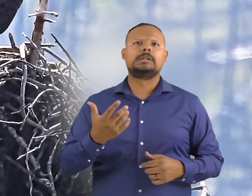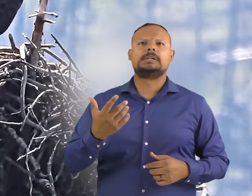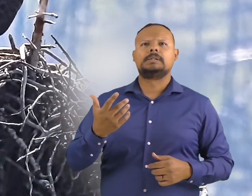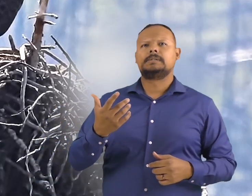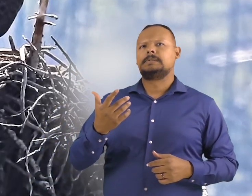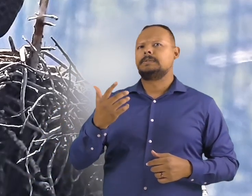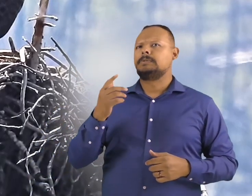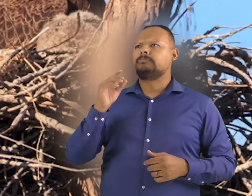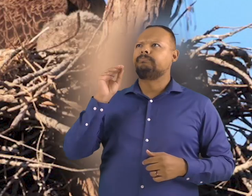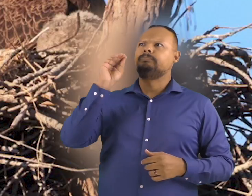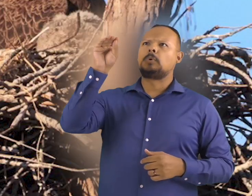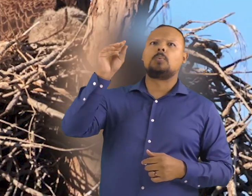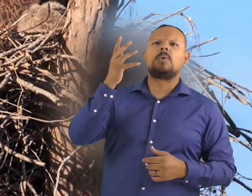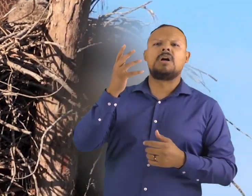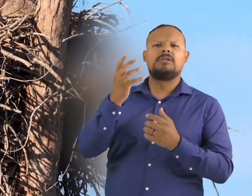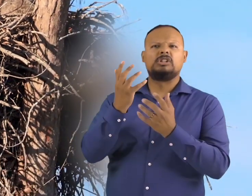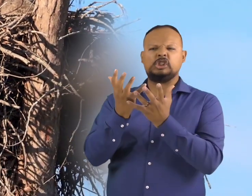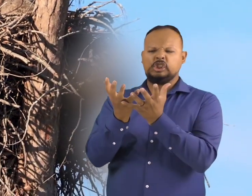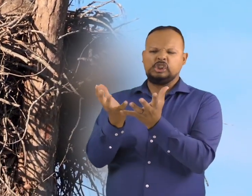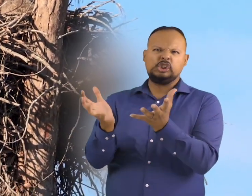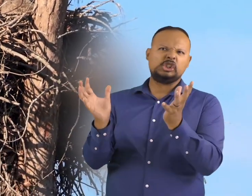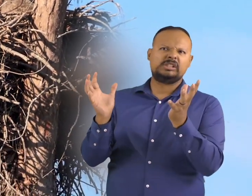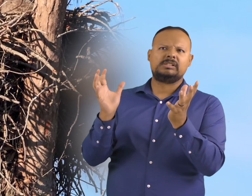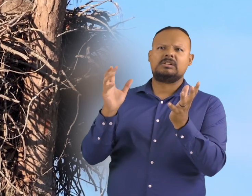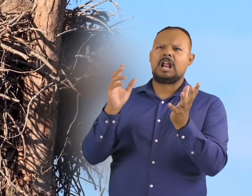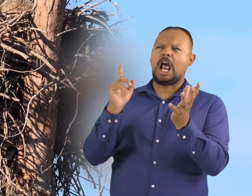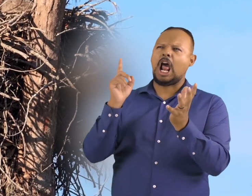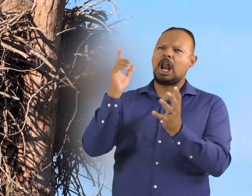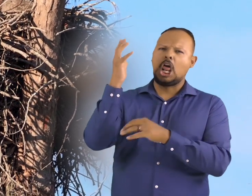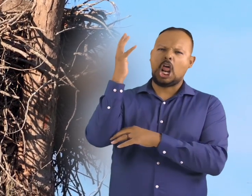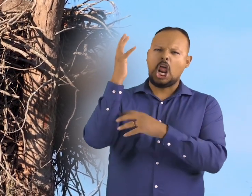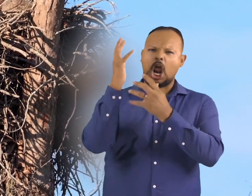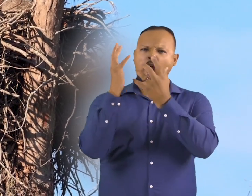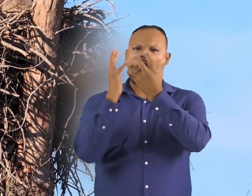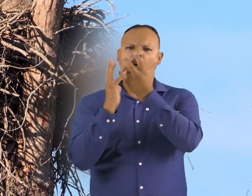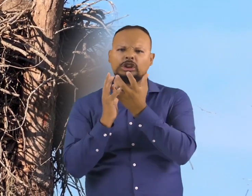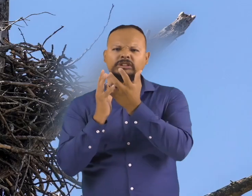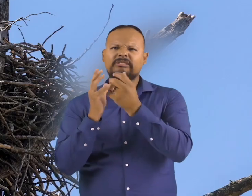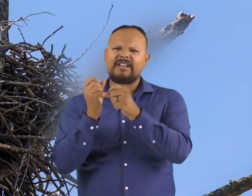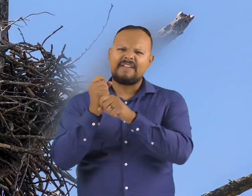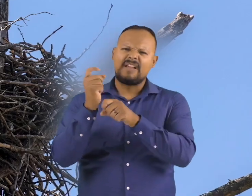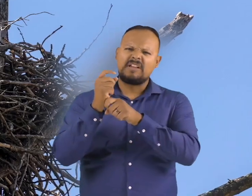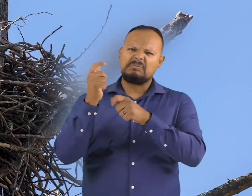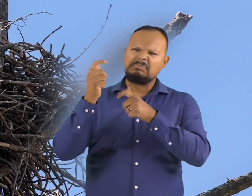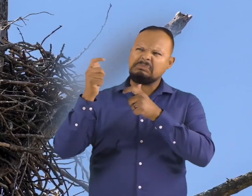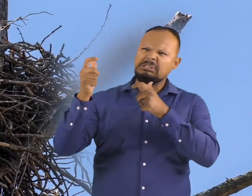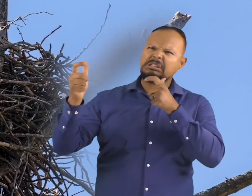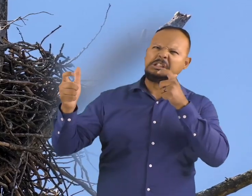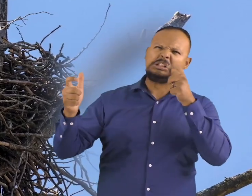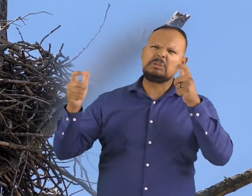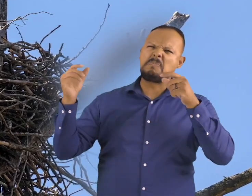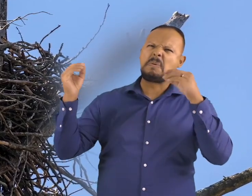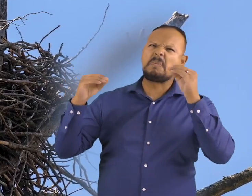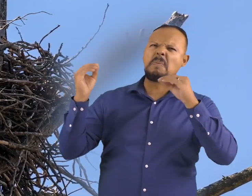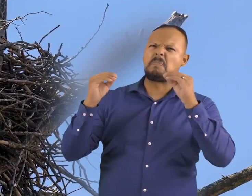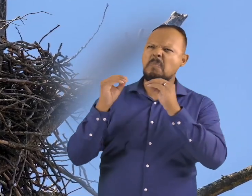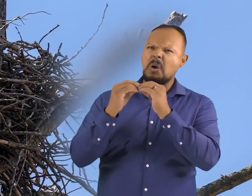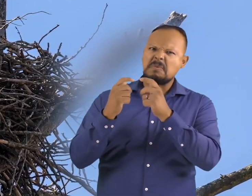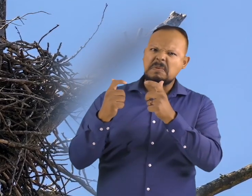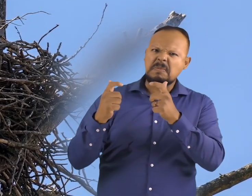Each year, they enlarge their nests. Some nests are 10 feet across and weigh up